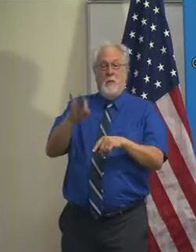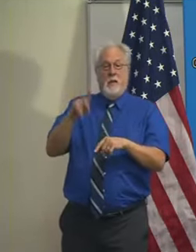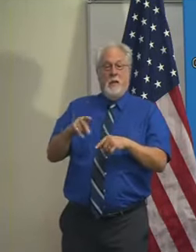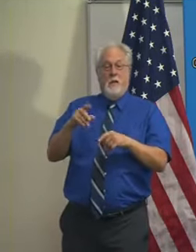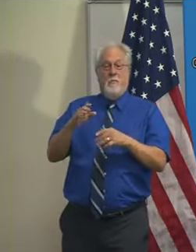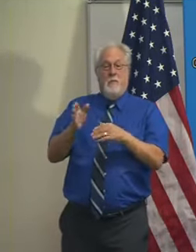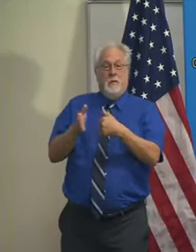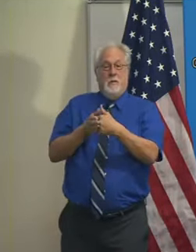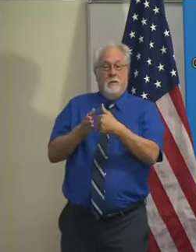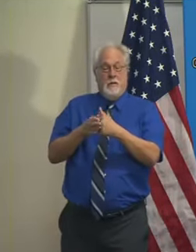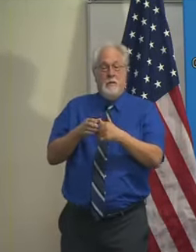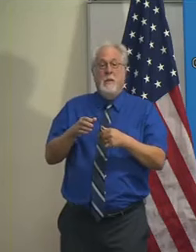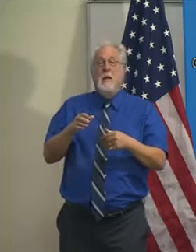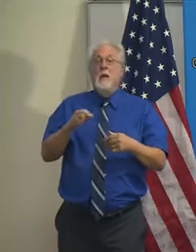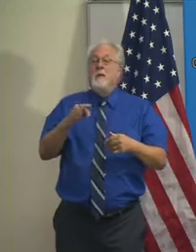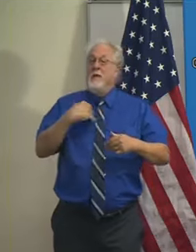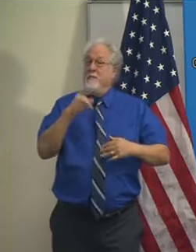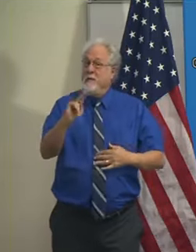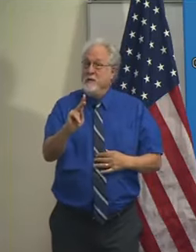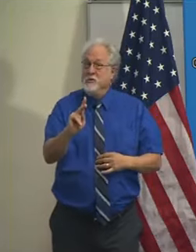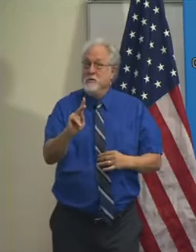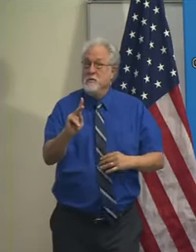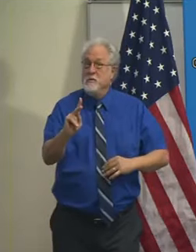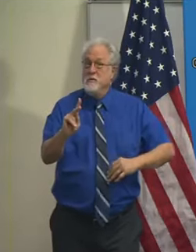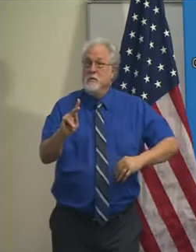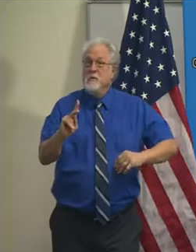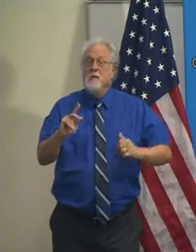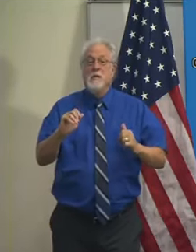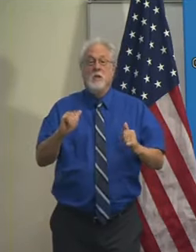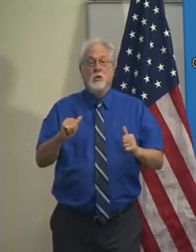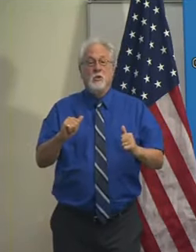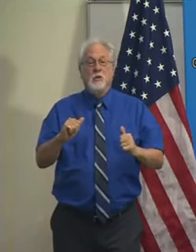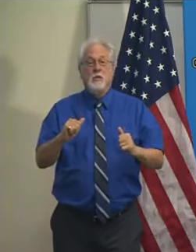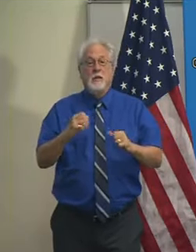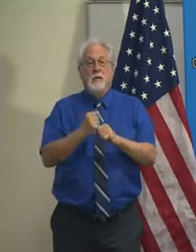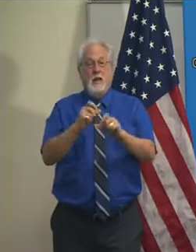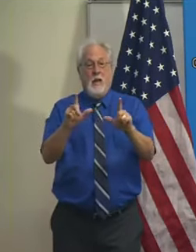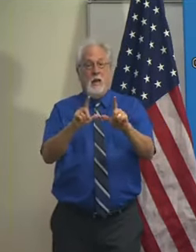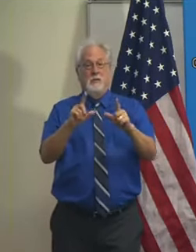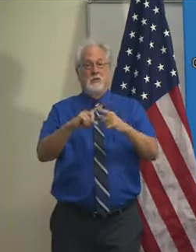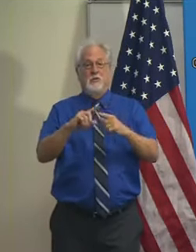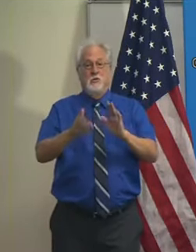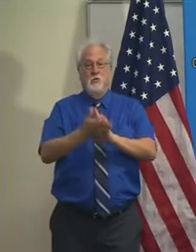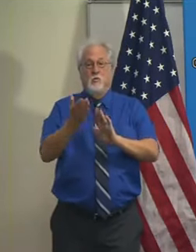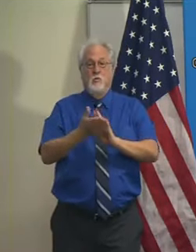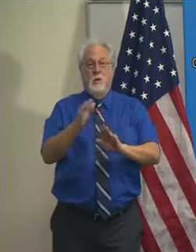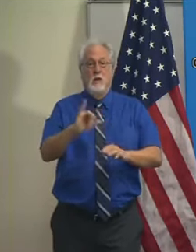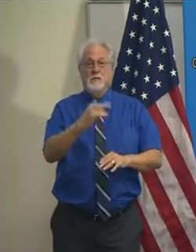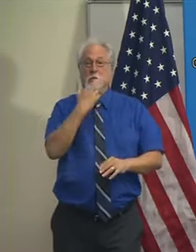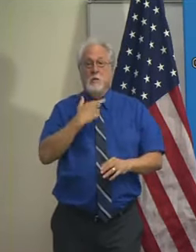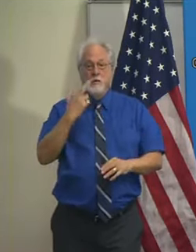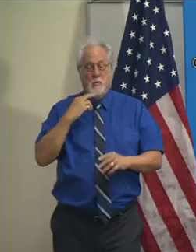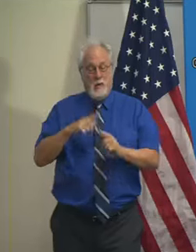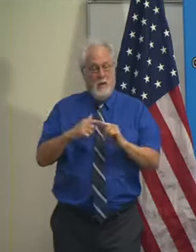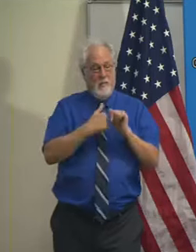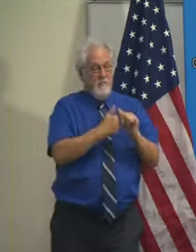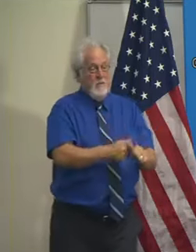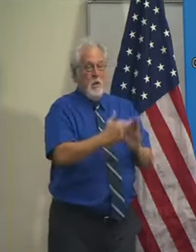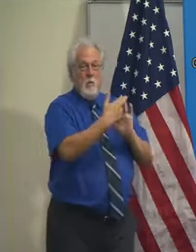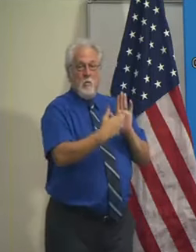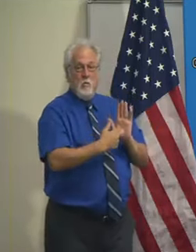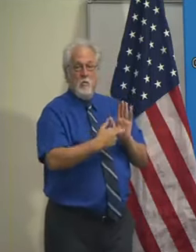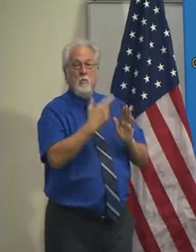the option they have if they have a kitchen to get a license to operate as a restaurant and then follow all the restaurant